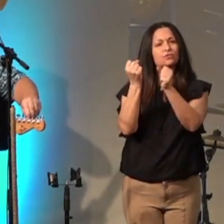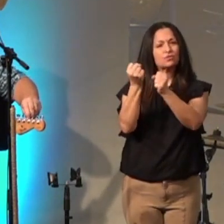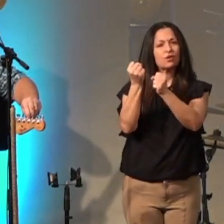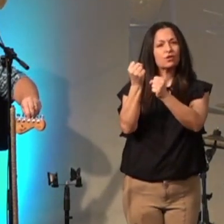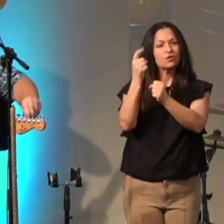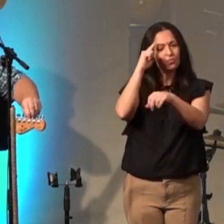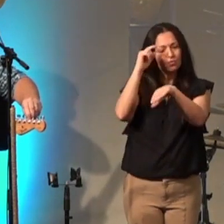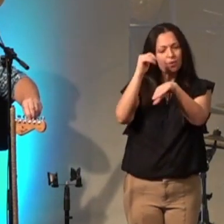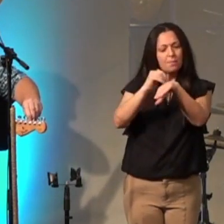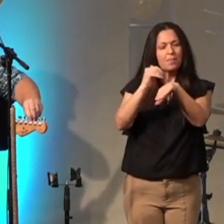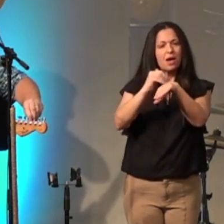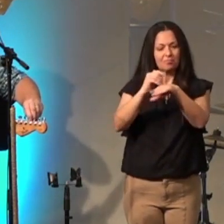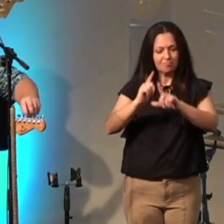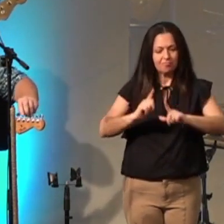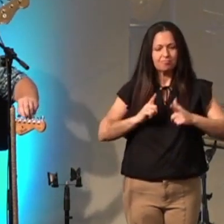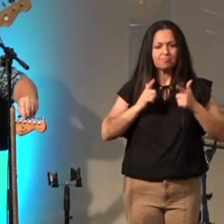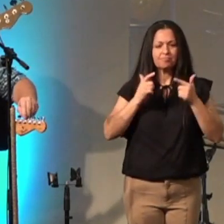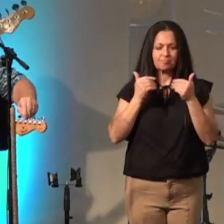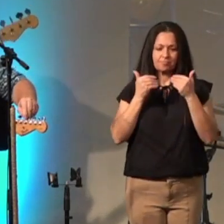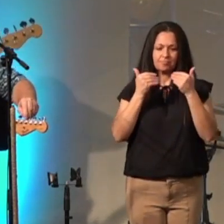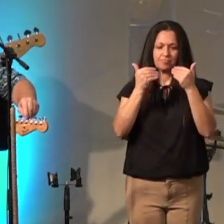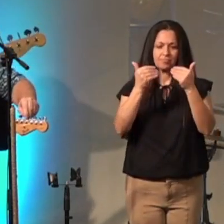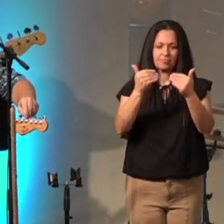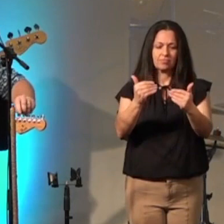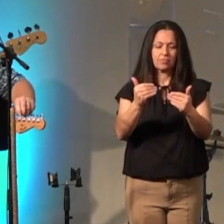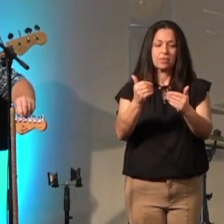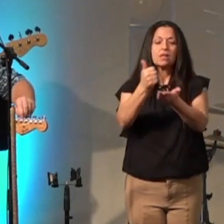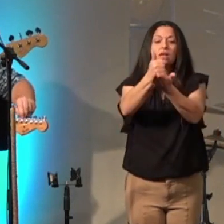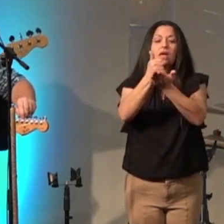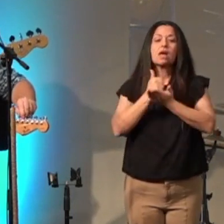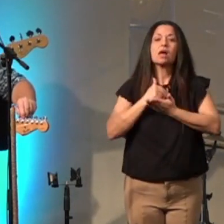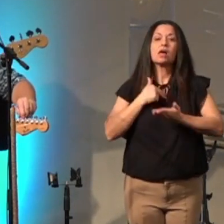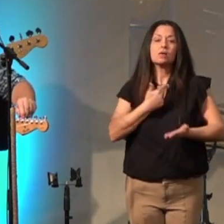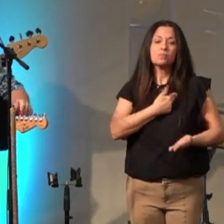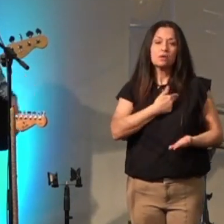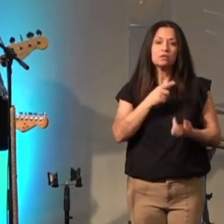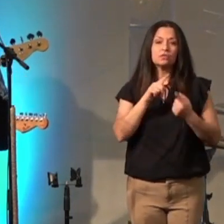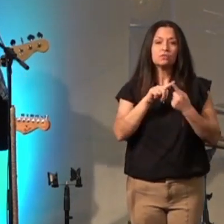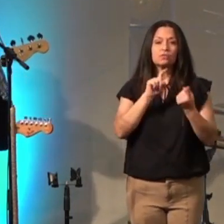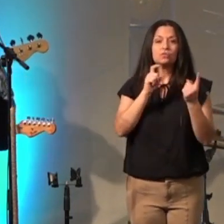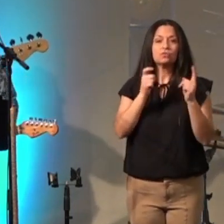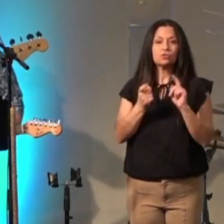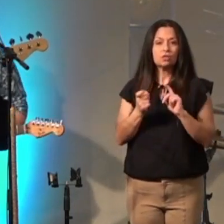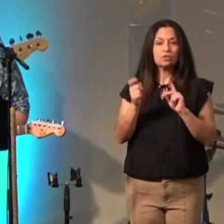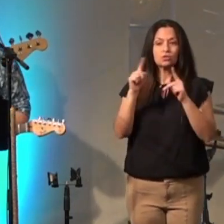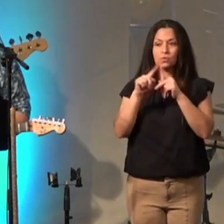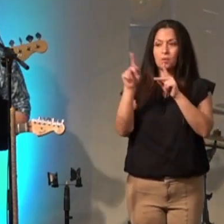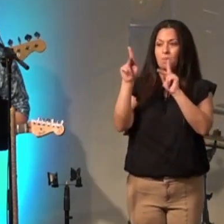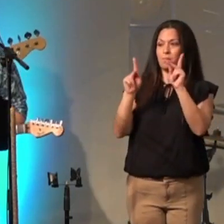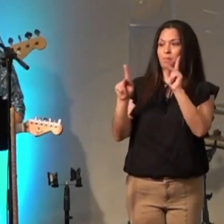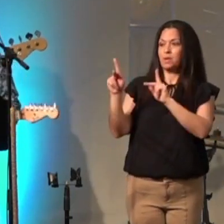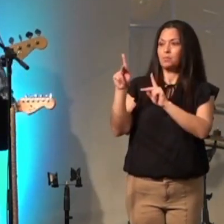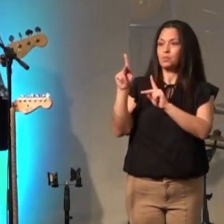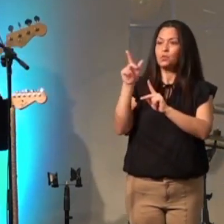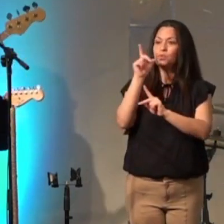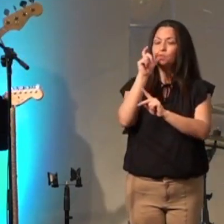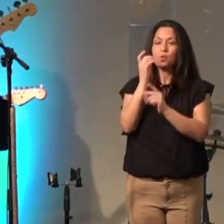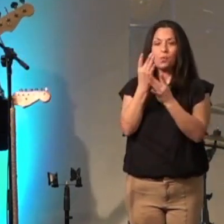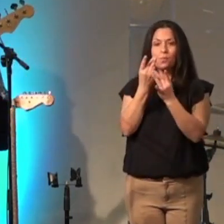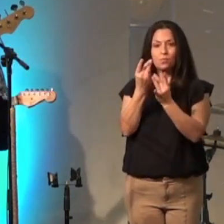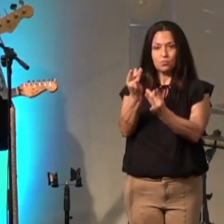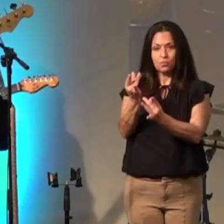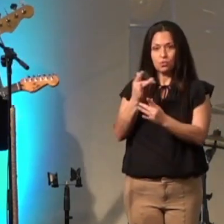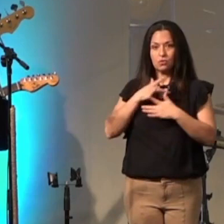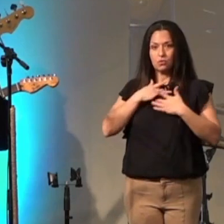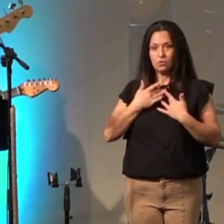live that help us to be people who are pure in heart help us to remember what you've